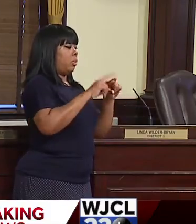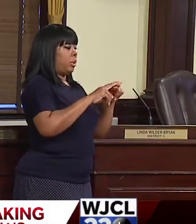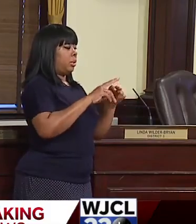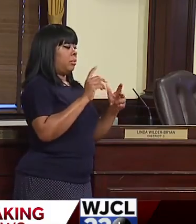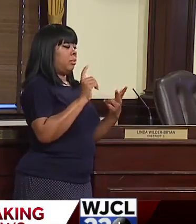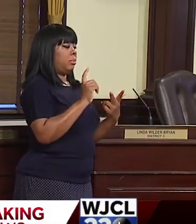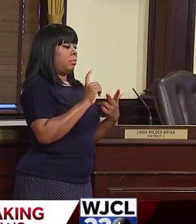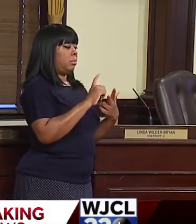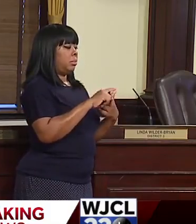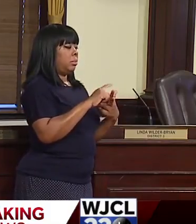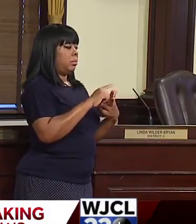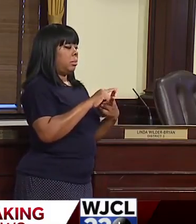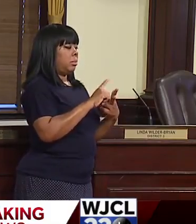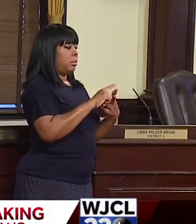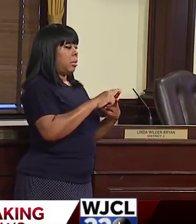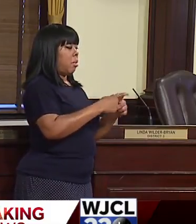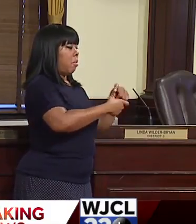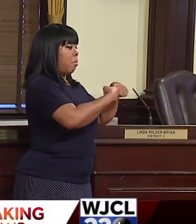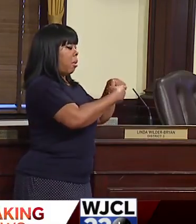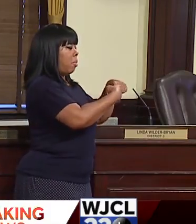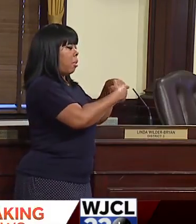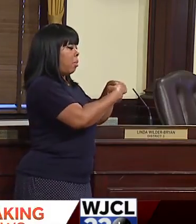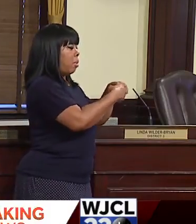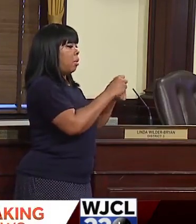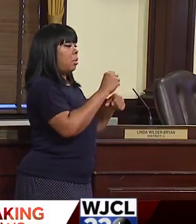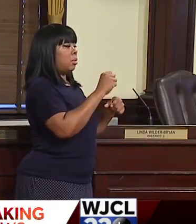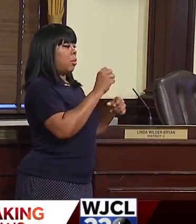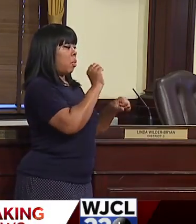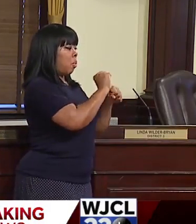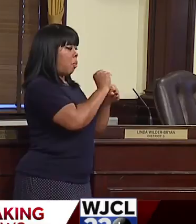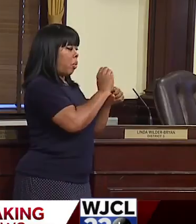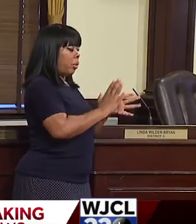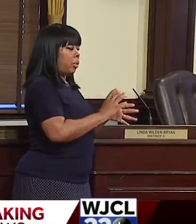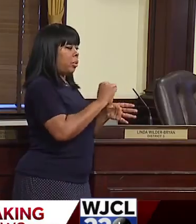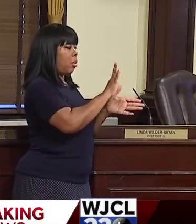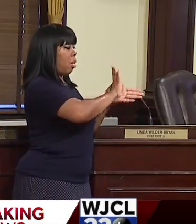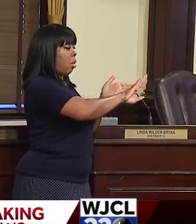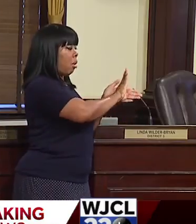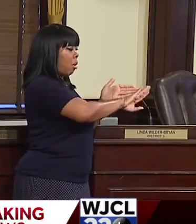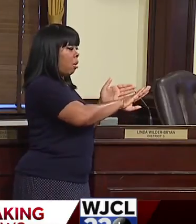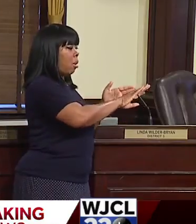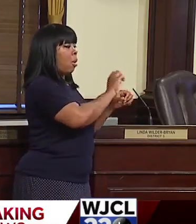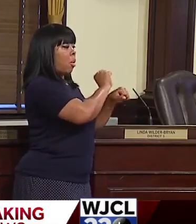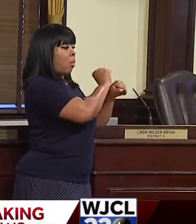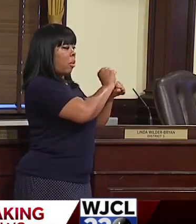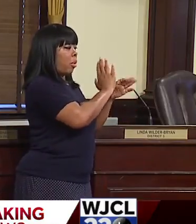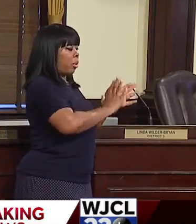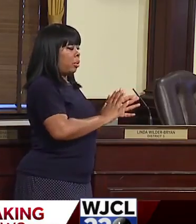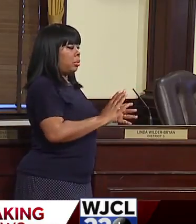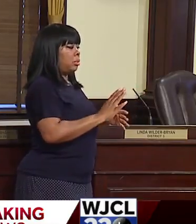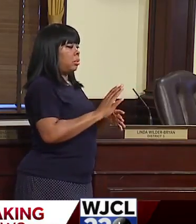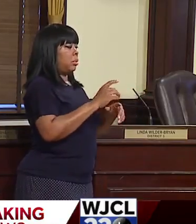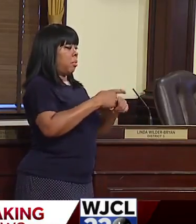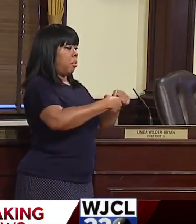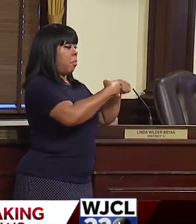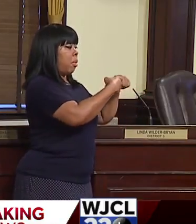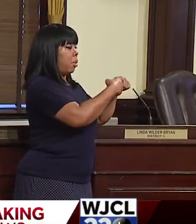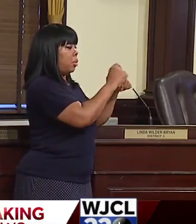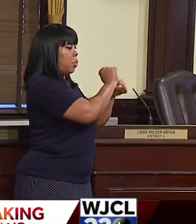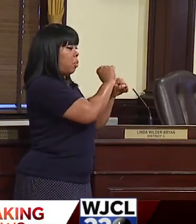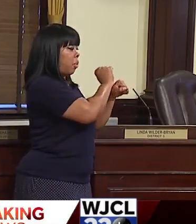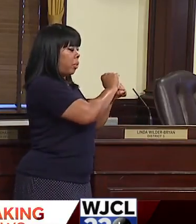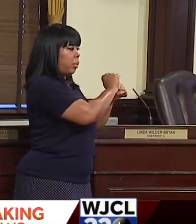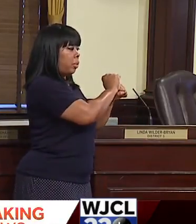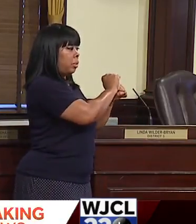are furloughs or laying off of employees. Um, I'll go back to furloughs, furloughs of every